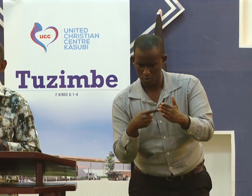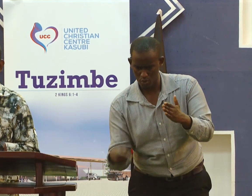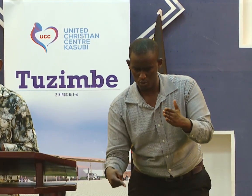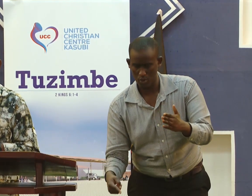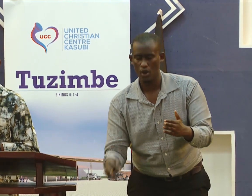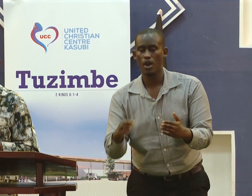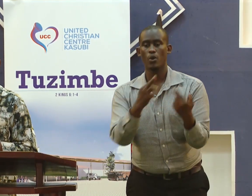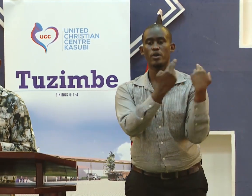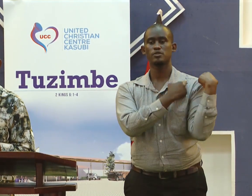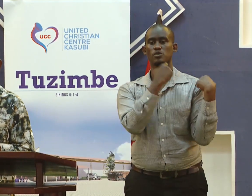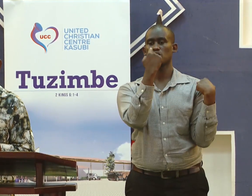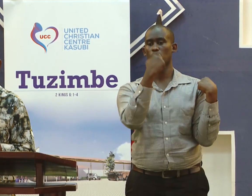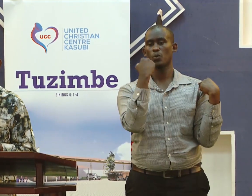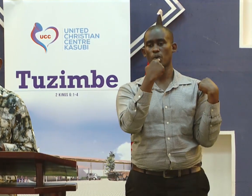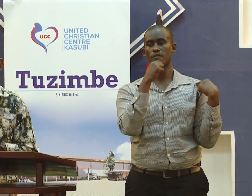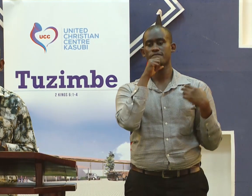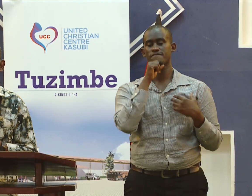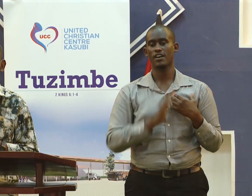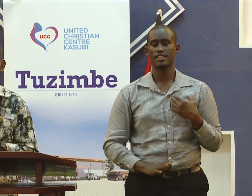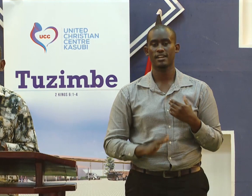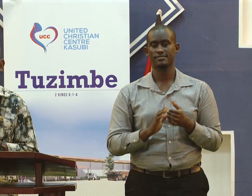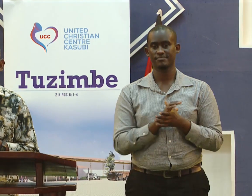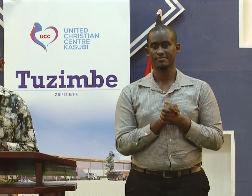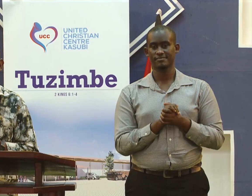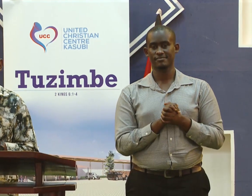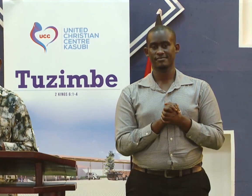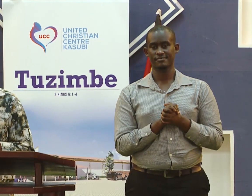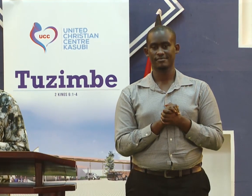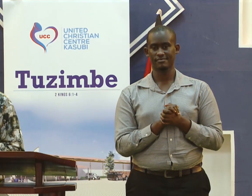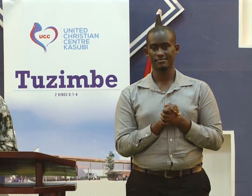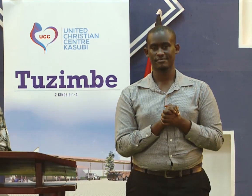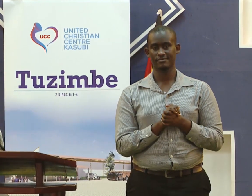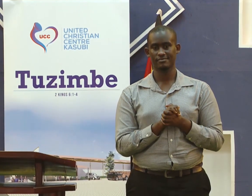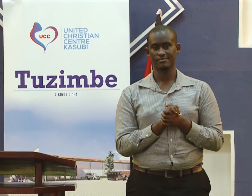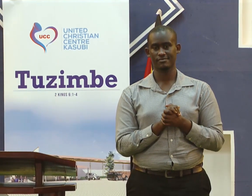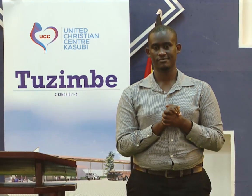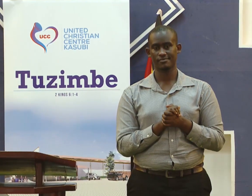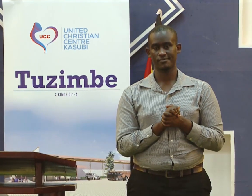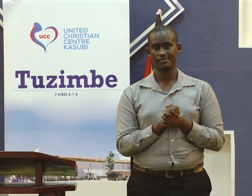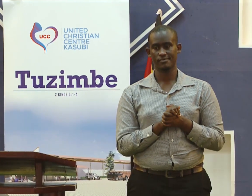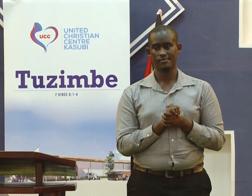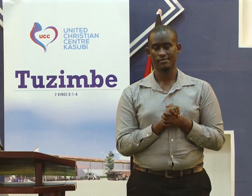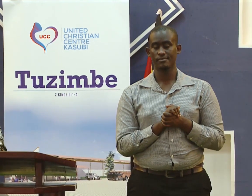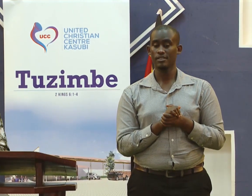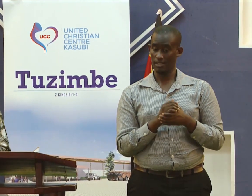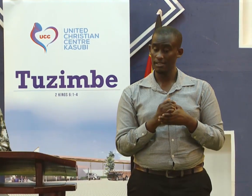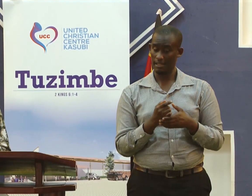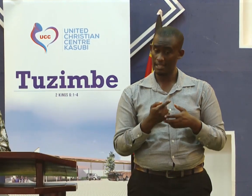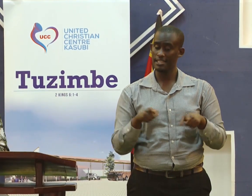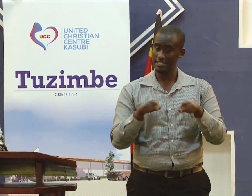Whenever any of the family members makes an error, the blame is placed on the head of the family.